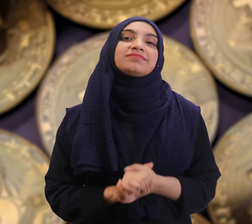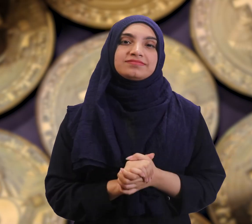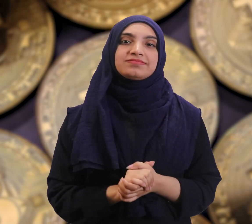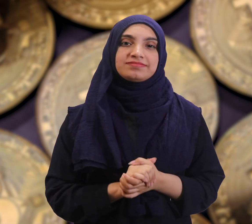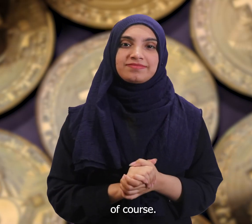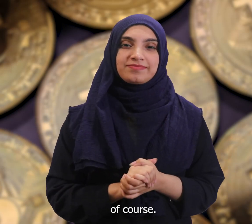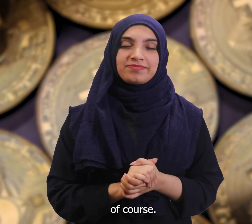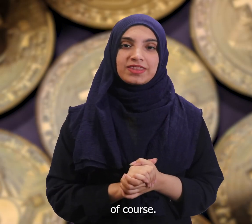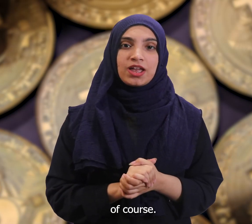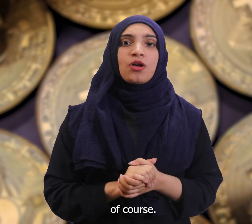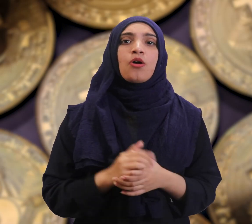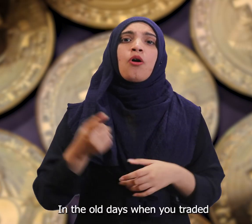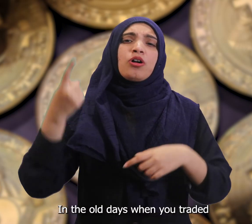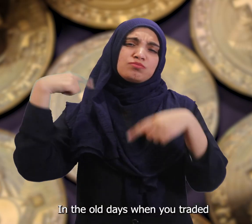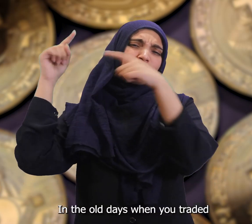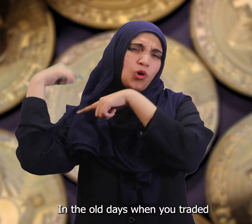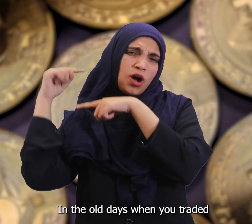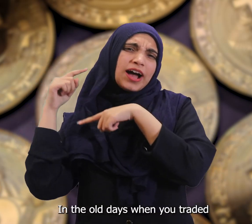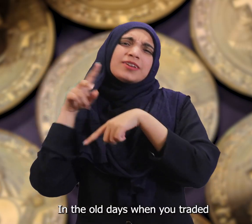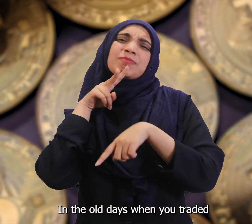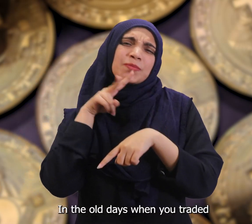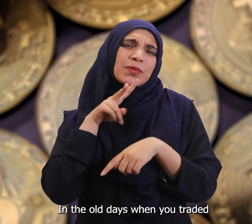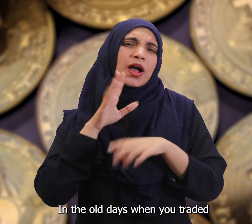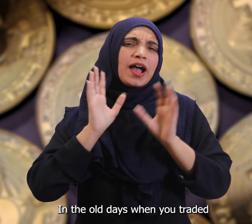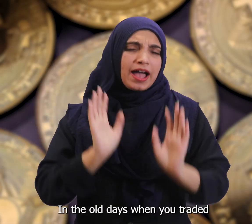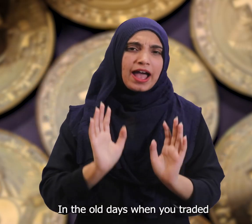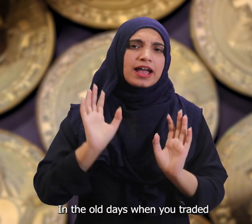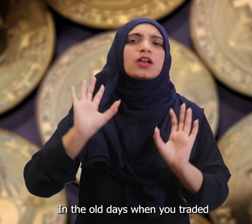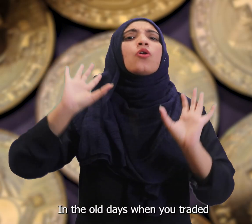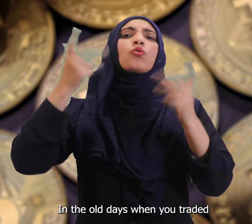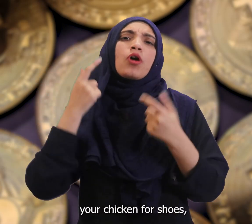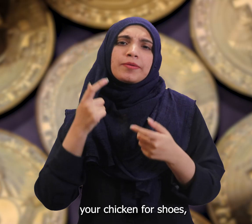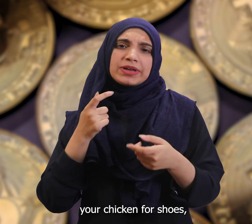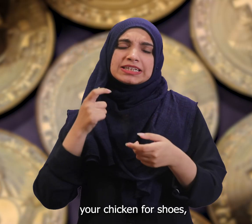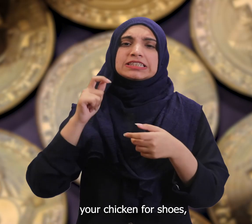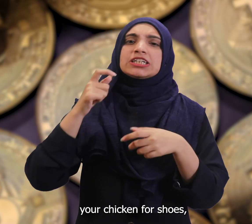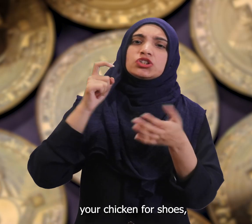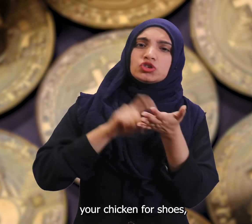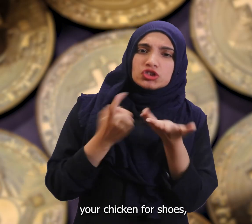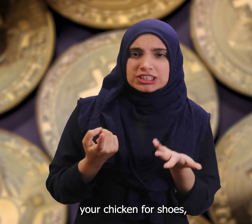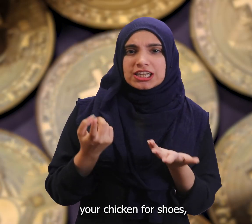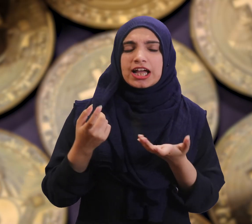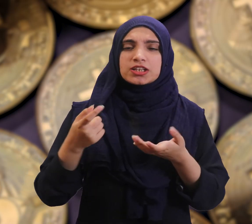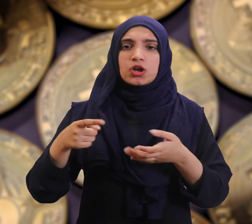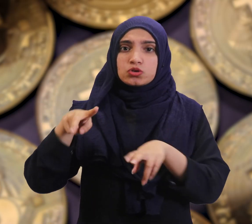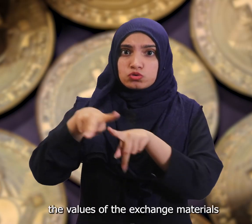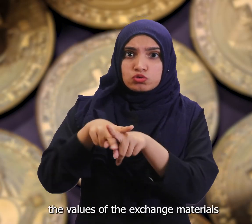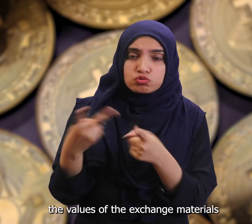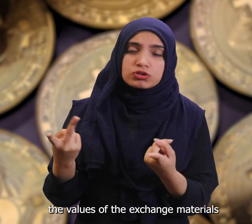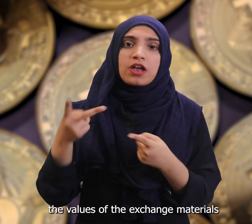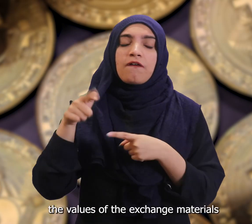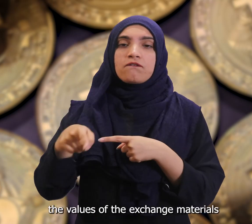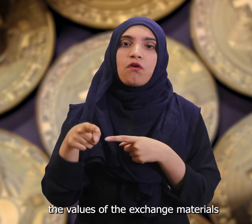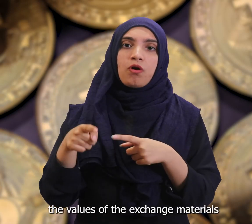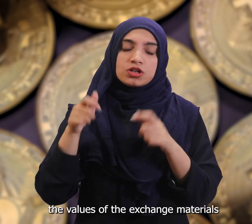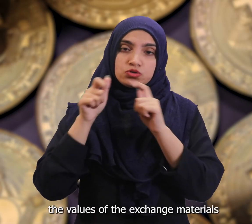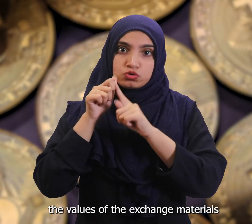Of course, in the old days, when you traded your chicken for shoes, the values of the exchanged